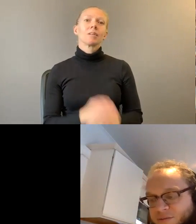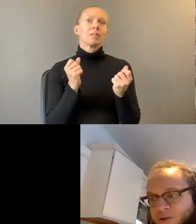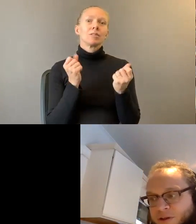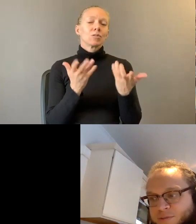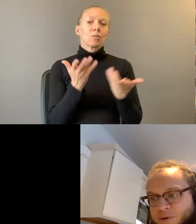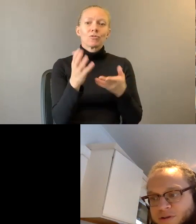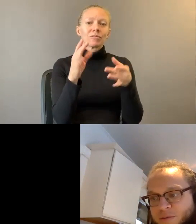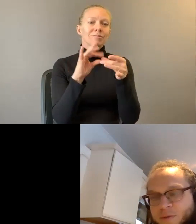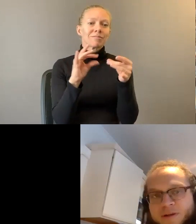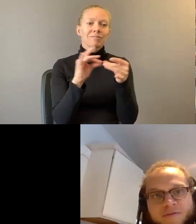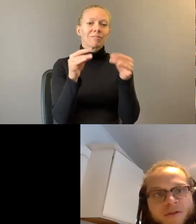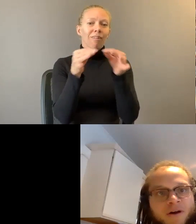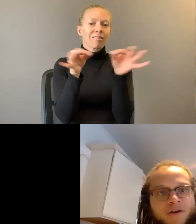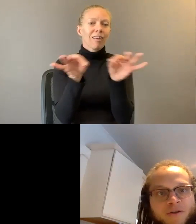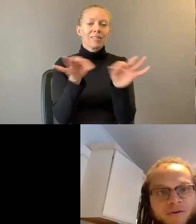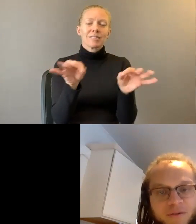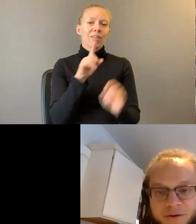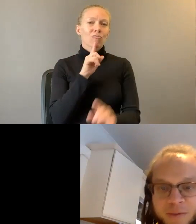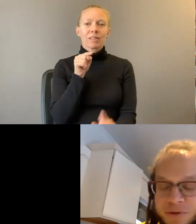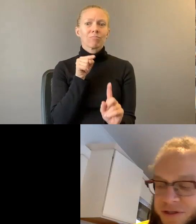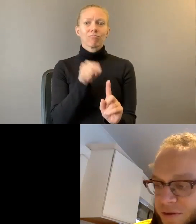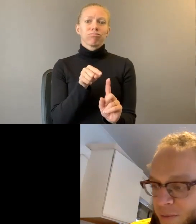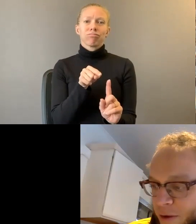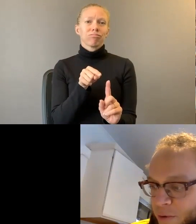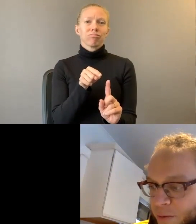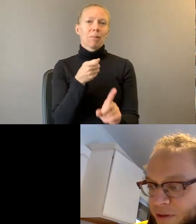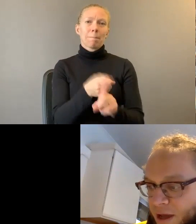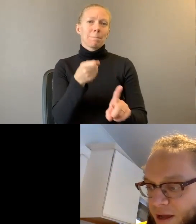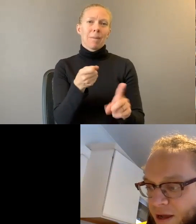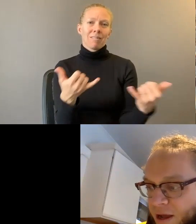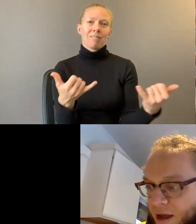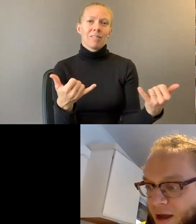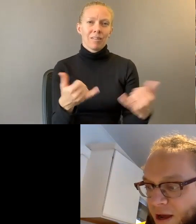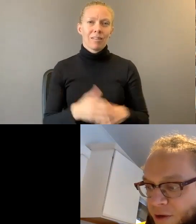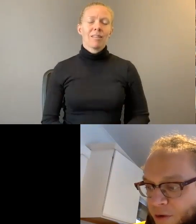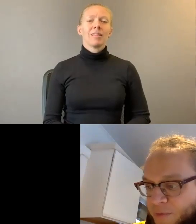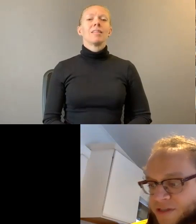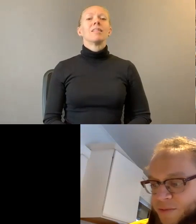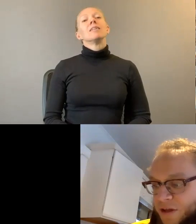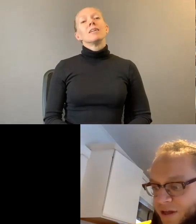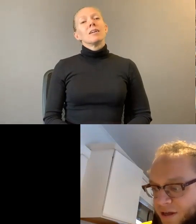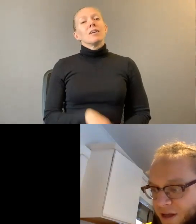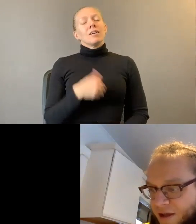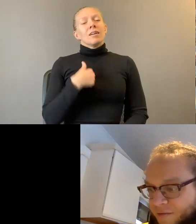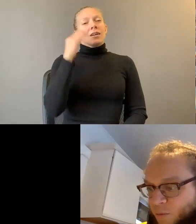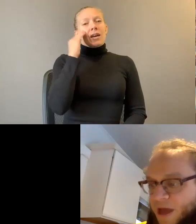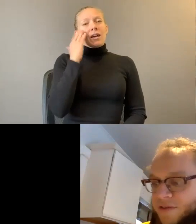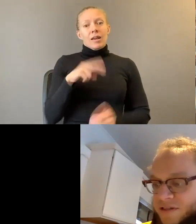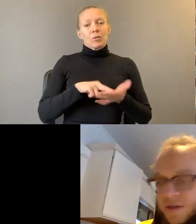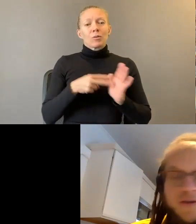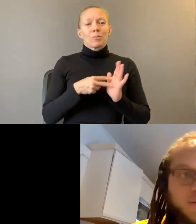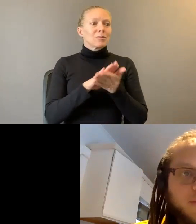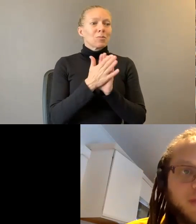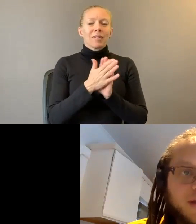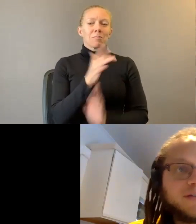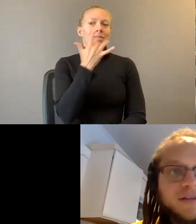that just really like spoke to the moment, even though I know they're not particularly about the moment. Like I know what it means to be lucky and alive and we